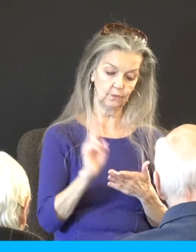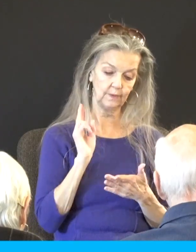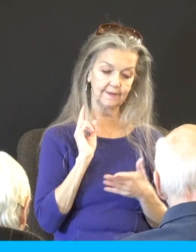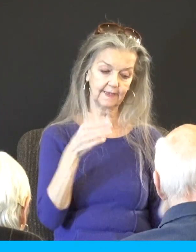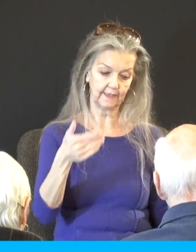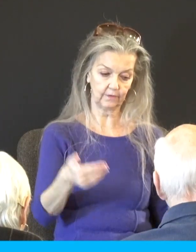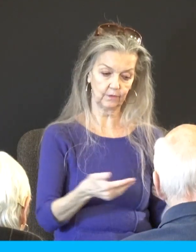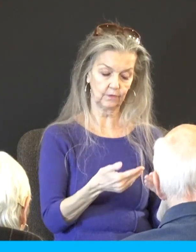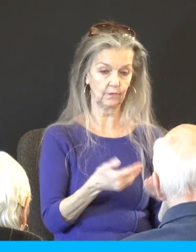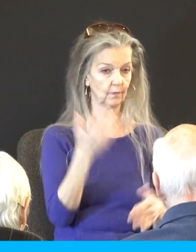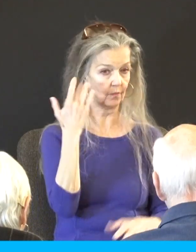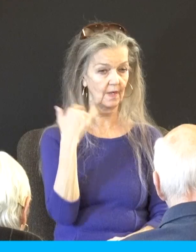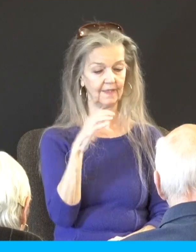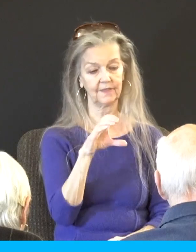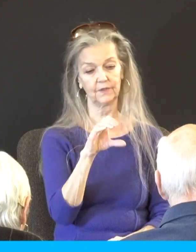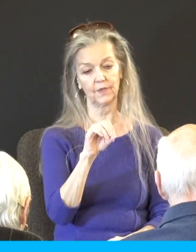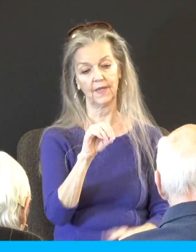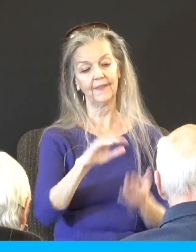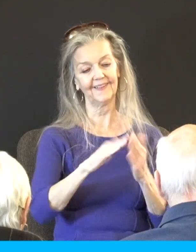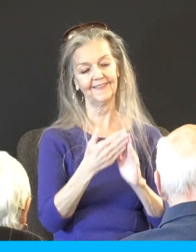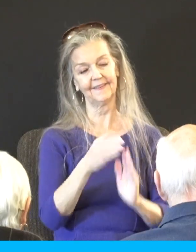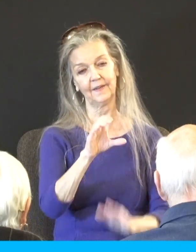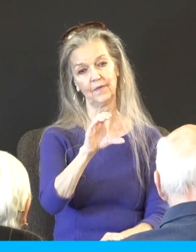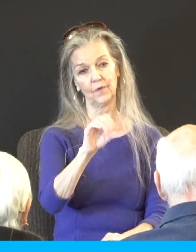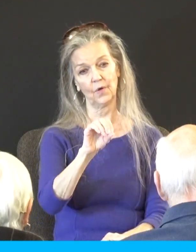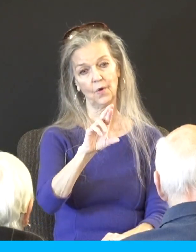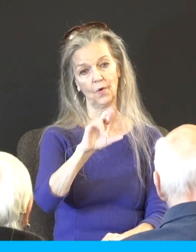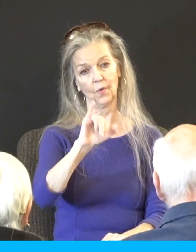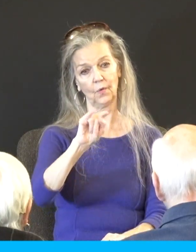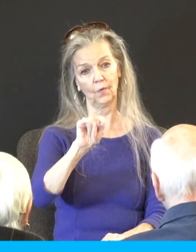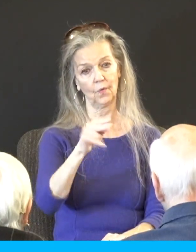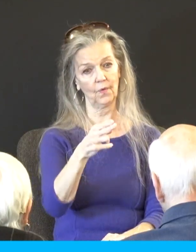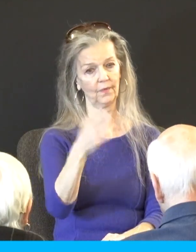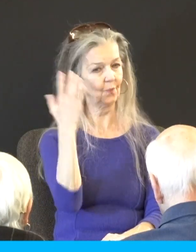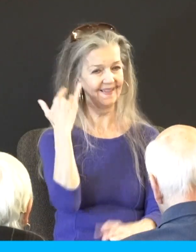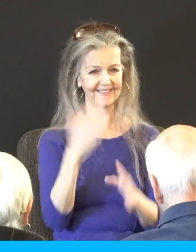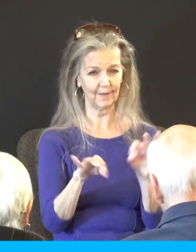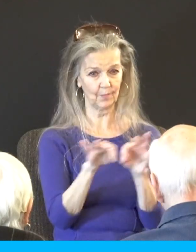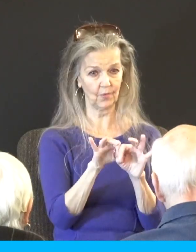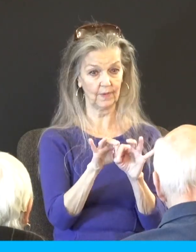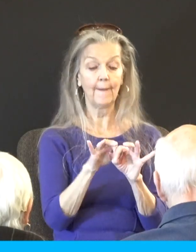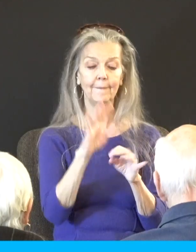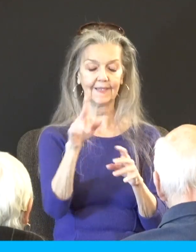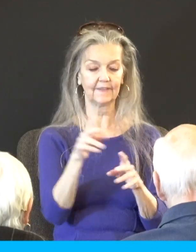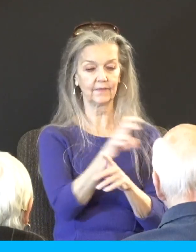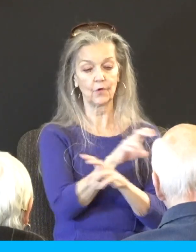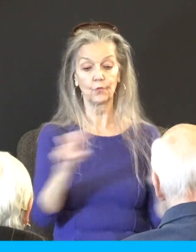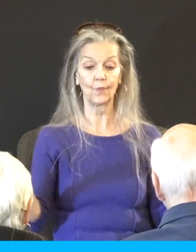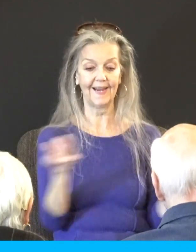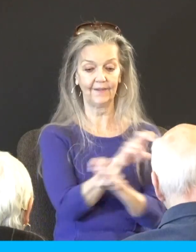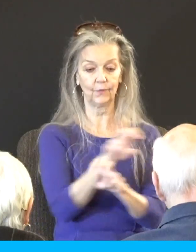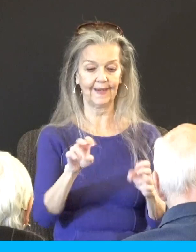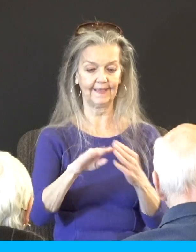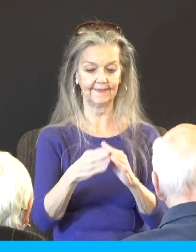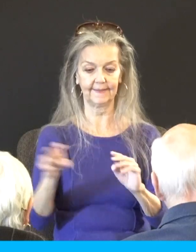why is Corinth so important? We show you the map of how they sail, the point of trade. All that stuff is there. And I encourage you to go back and listen.